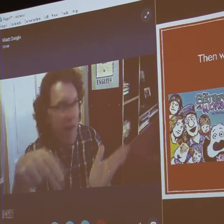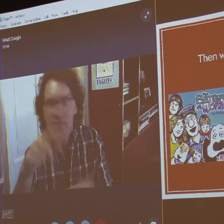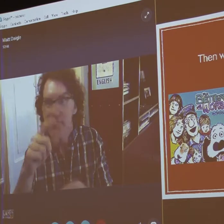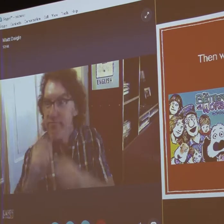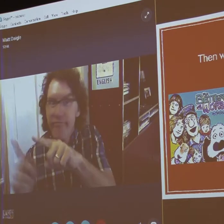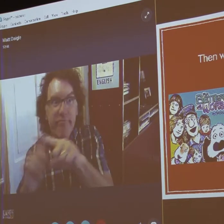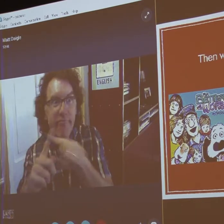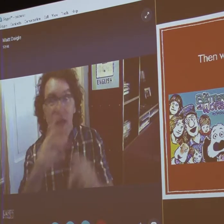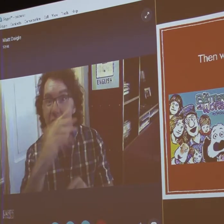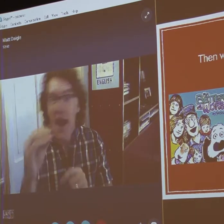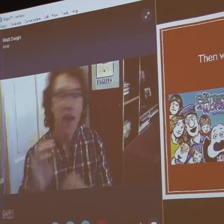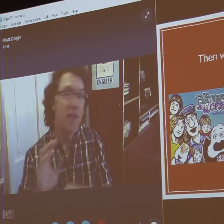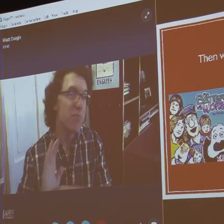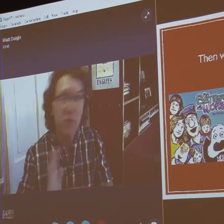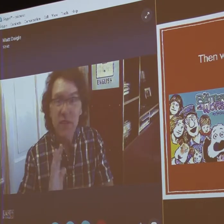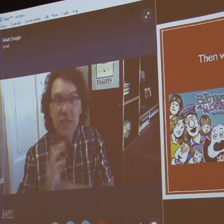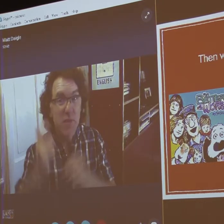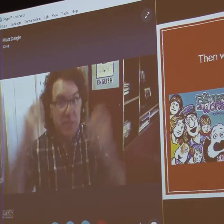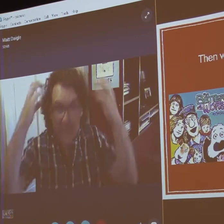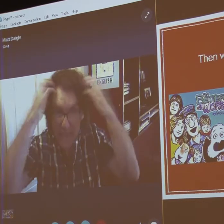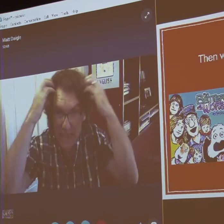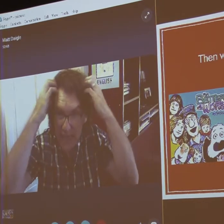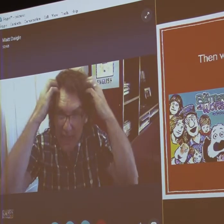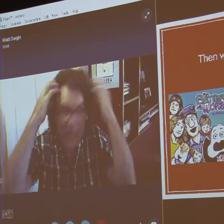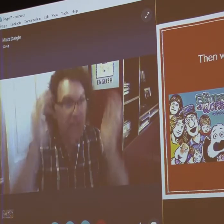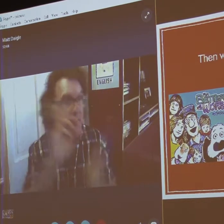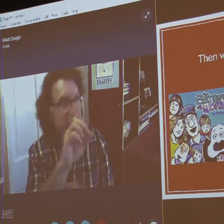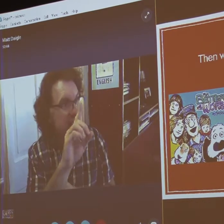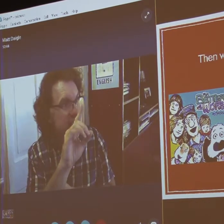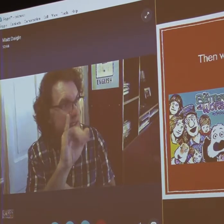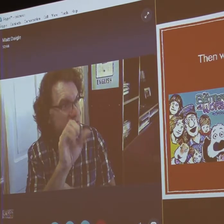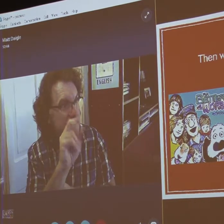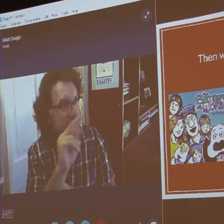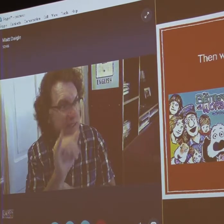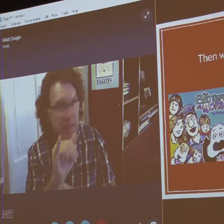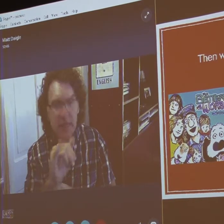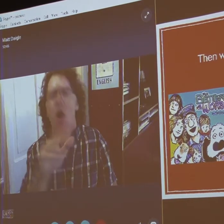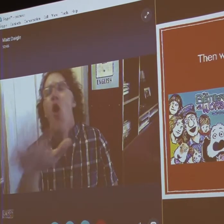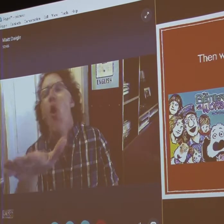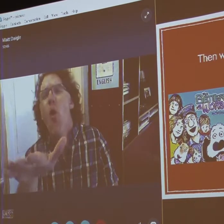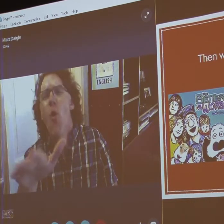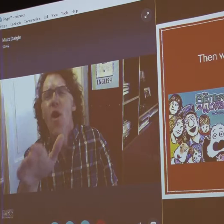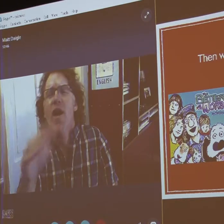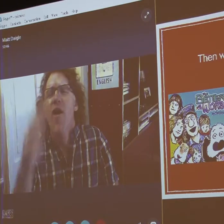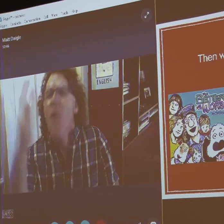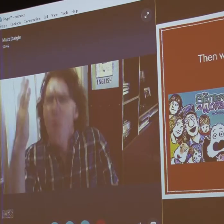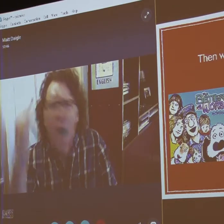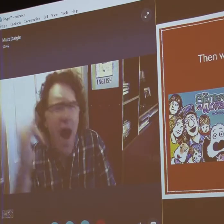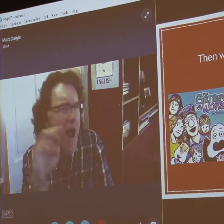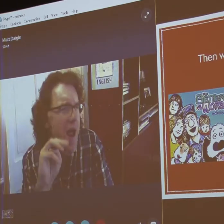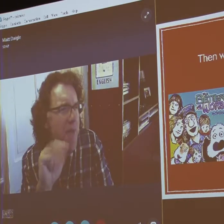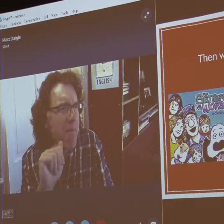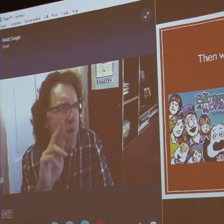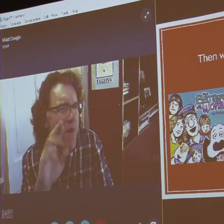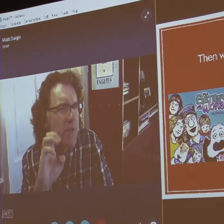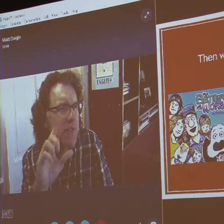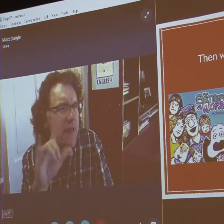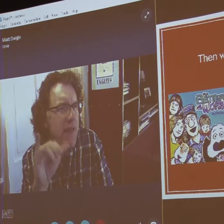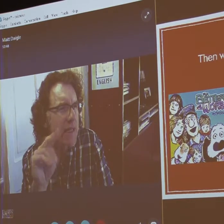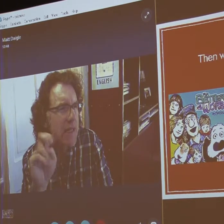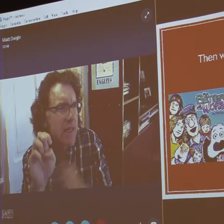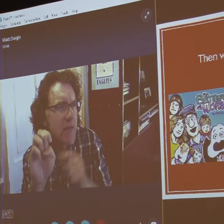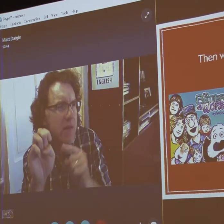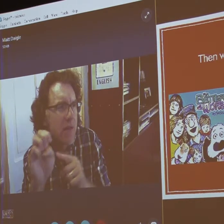from newspapers. If you were to open up a newspaper, we met many of them. Marceline is the birthplace or